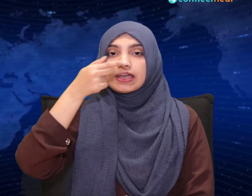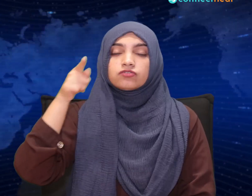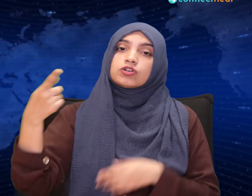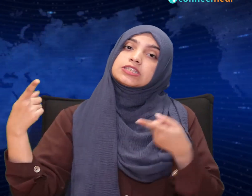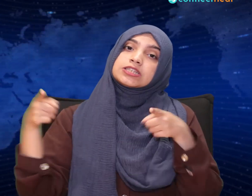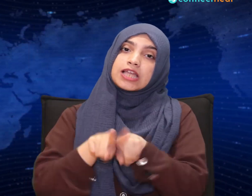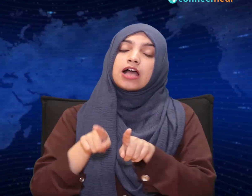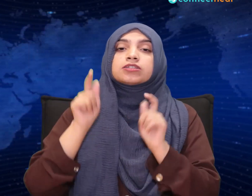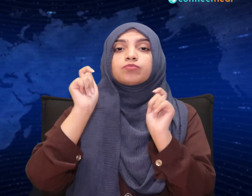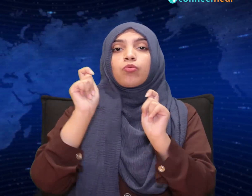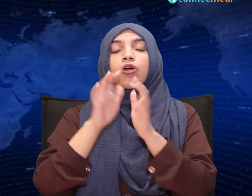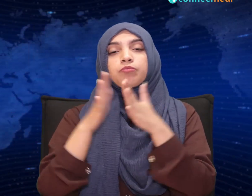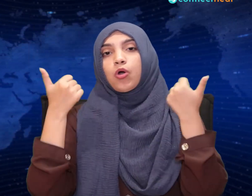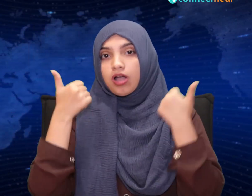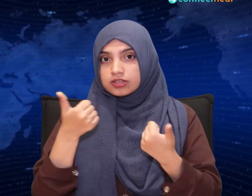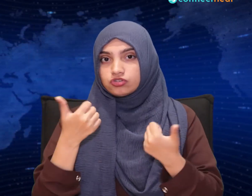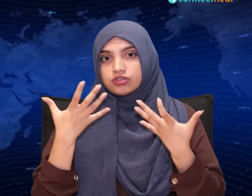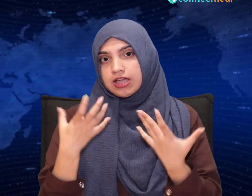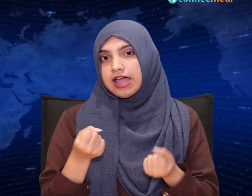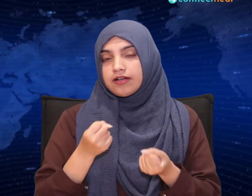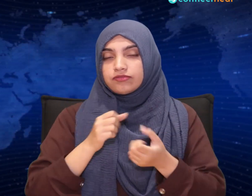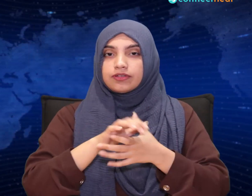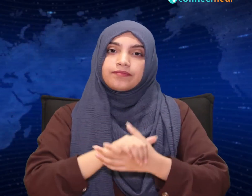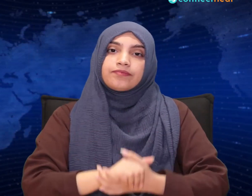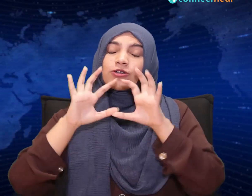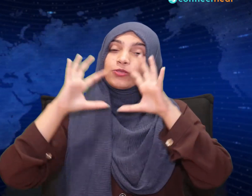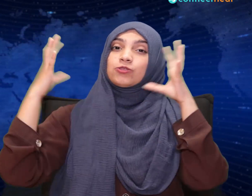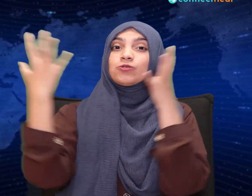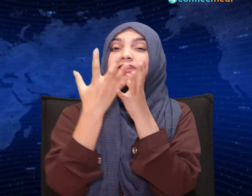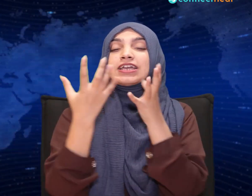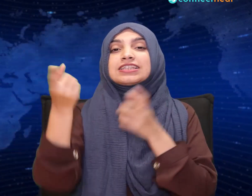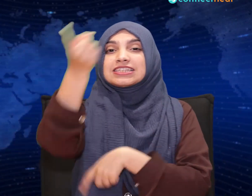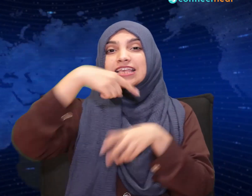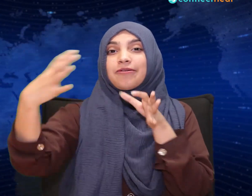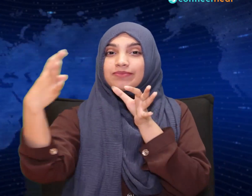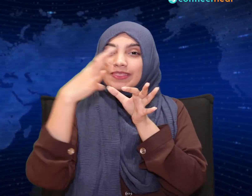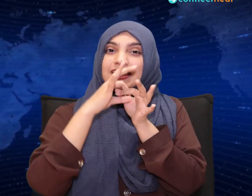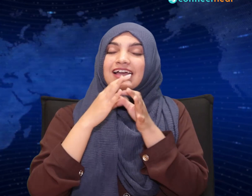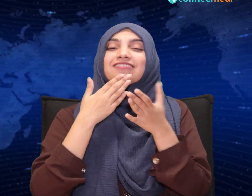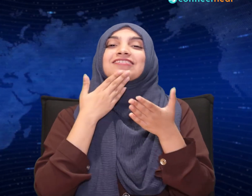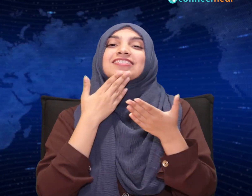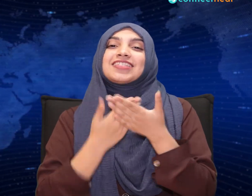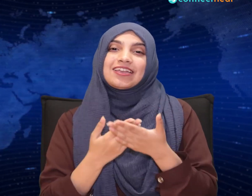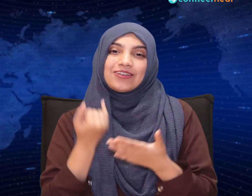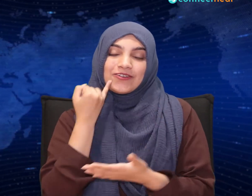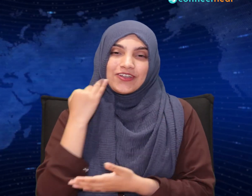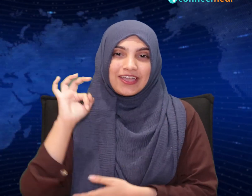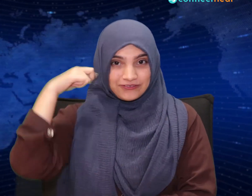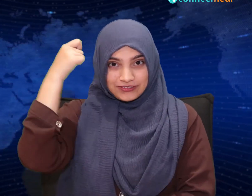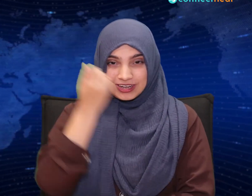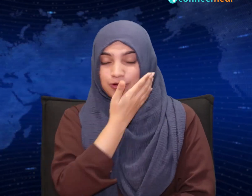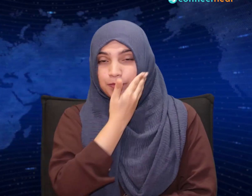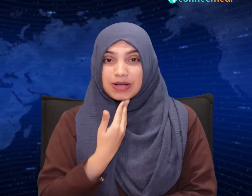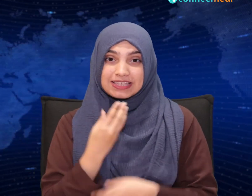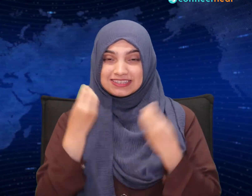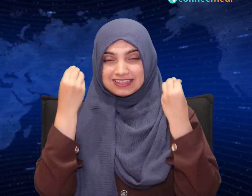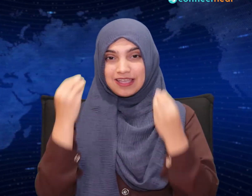Thank you to all the deaf and hearing people around the world for connecting with us. If you enjoy the video,